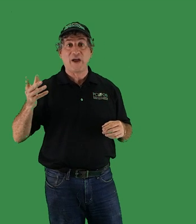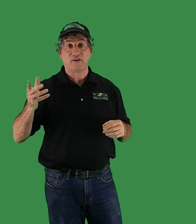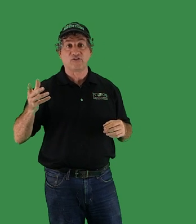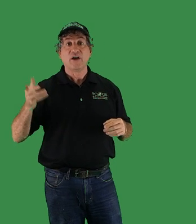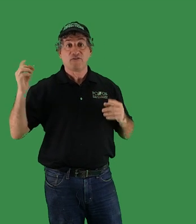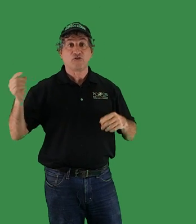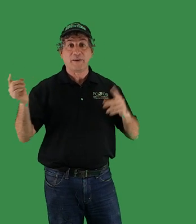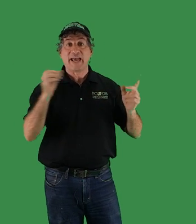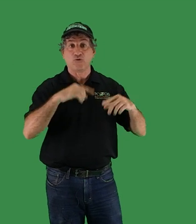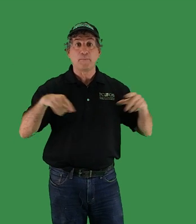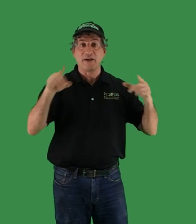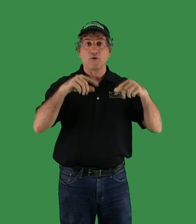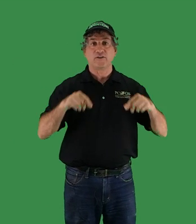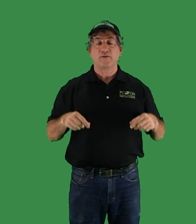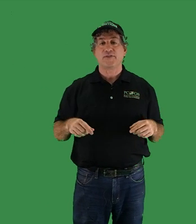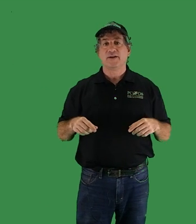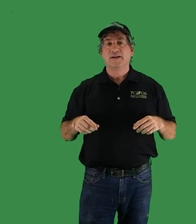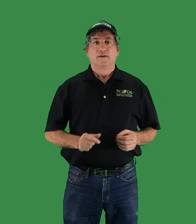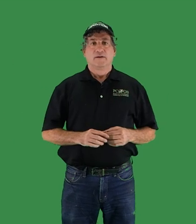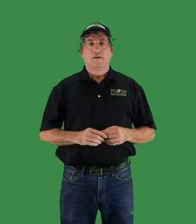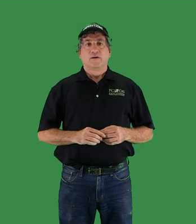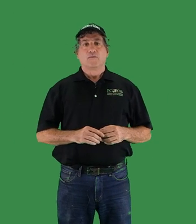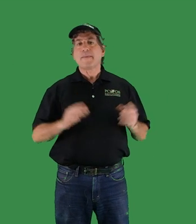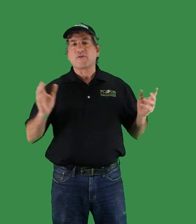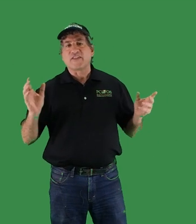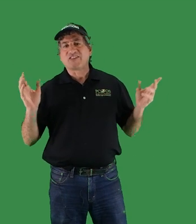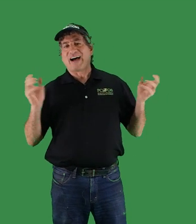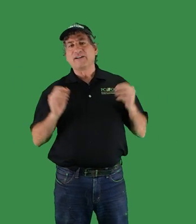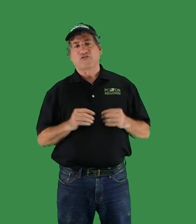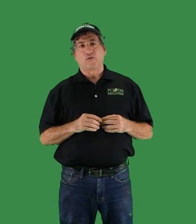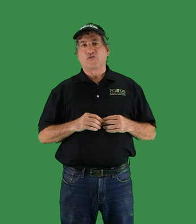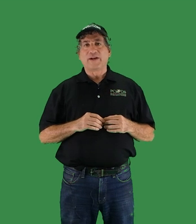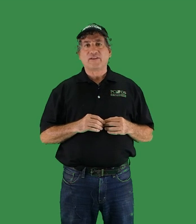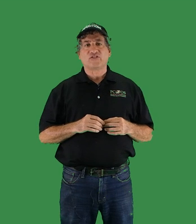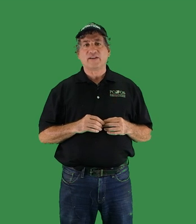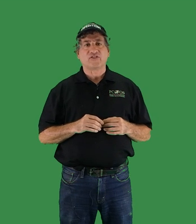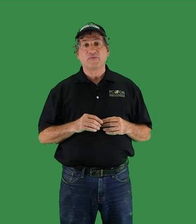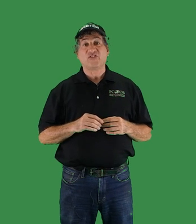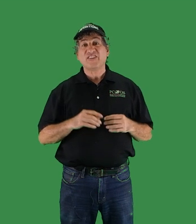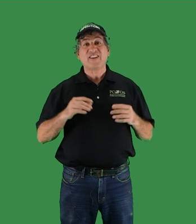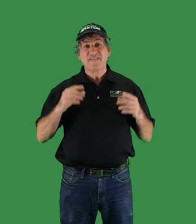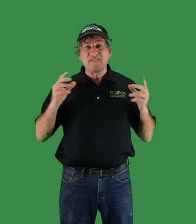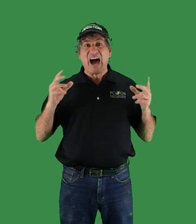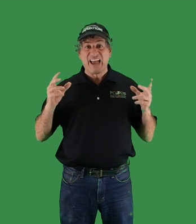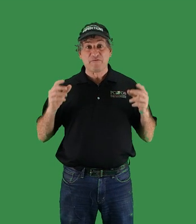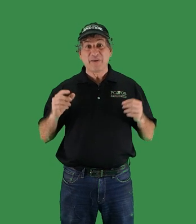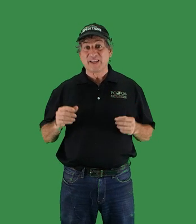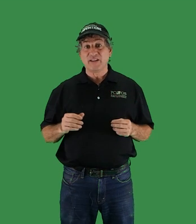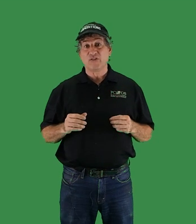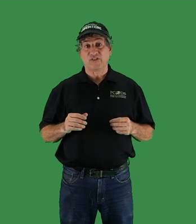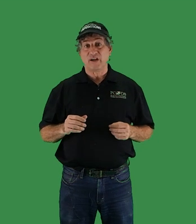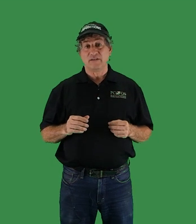whales first began to appear on Earth. Remember that the dinosaurs went extinct some 65 million years ago.